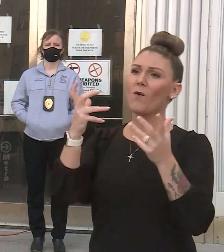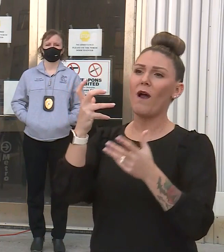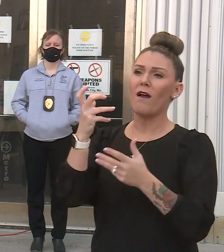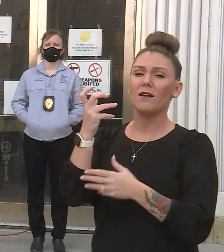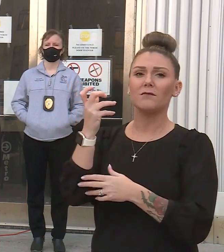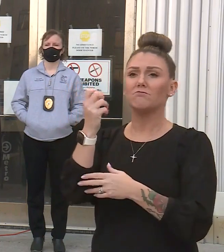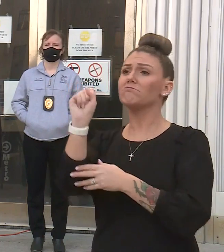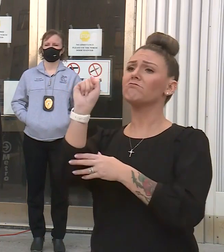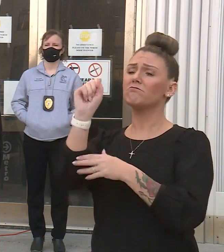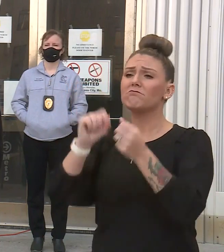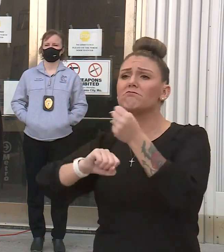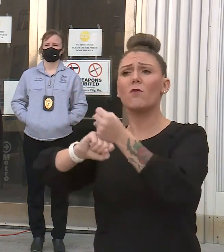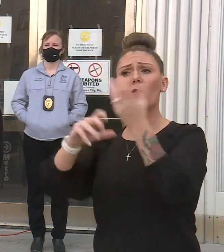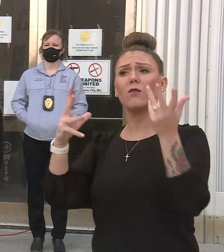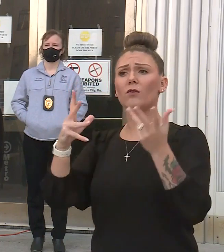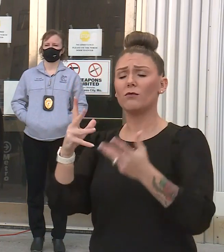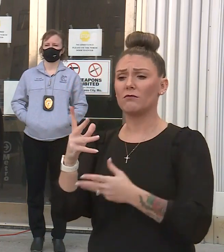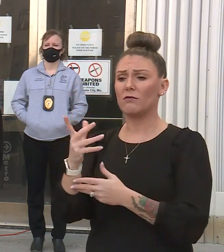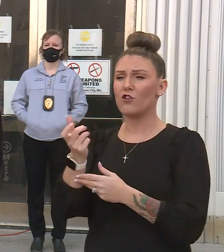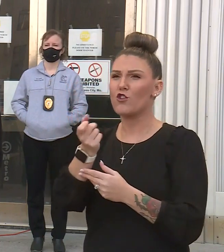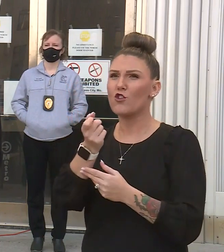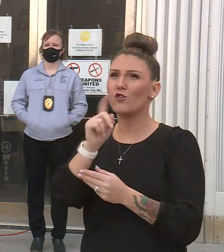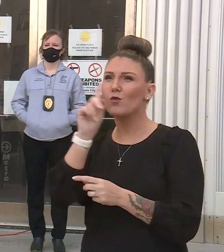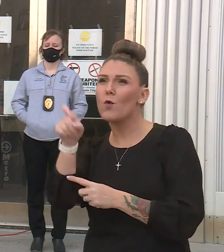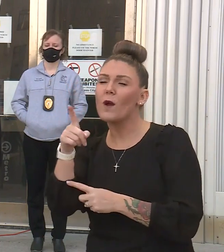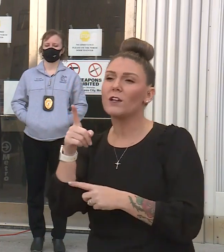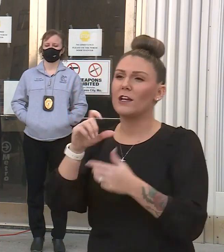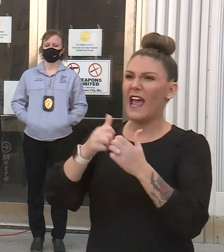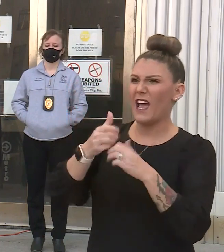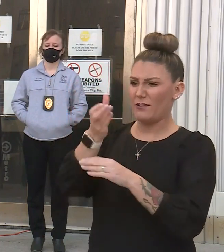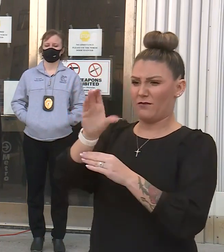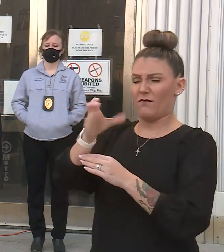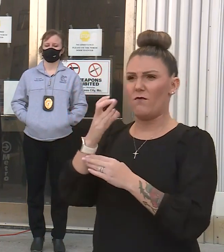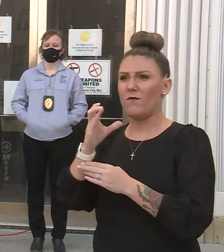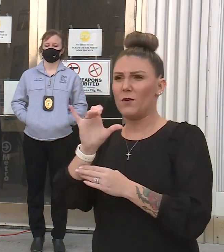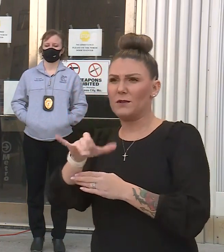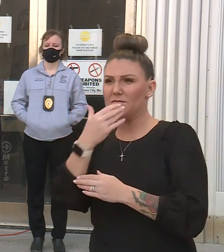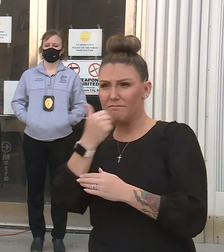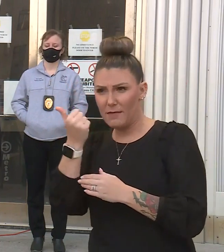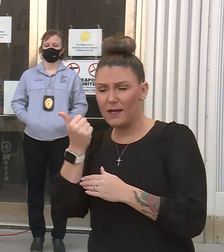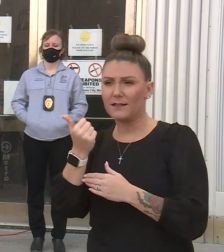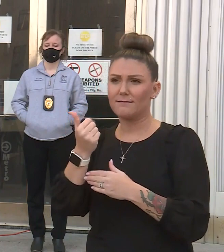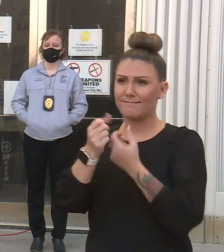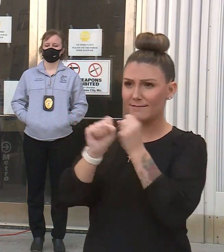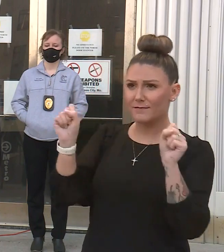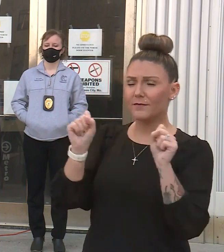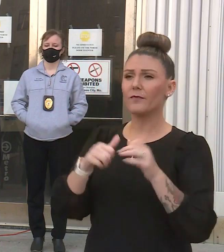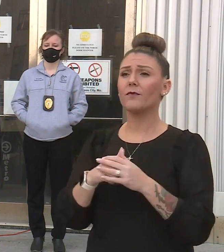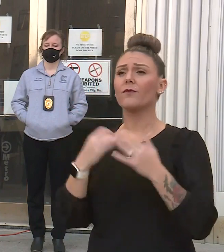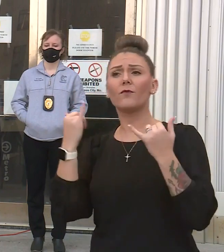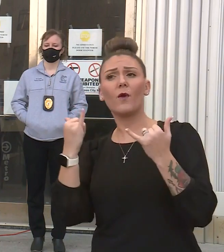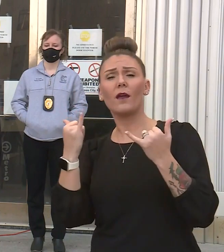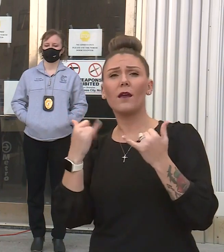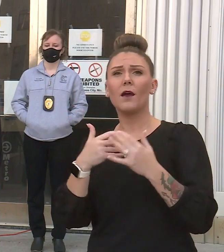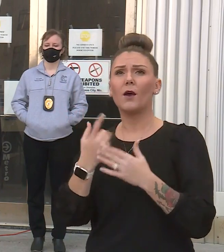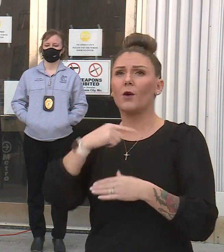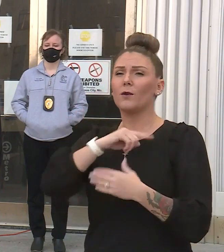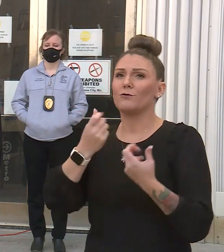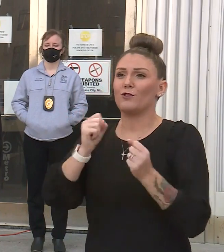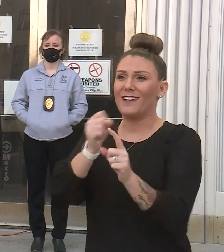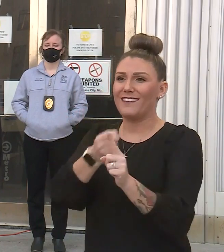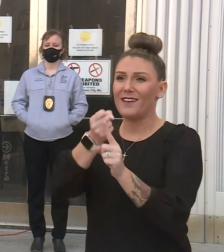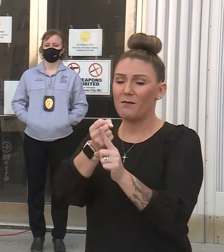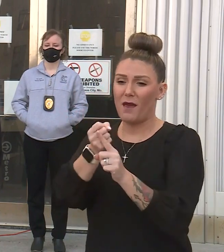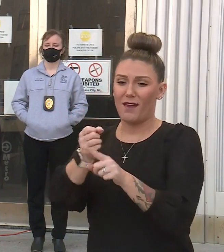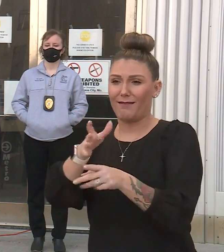example, there are some questions as to enforceability, how you can best do that. And so I think right now we're trying to impact in the